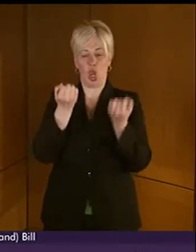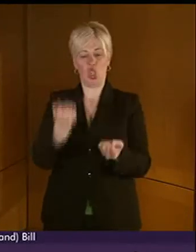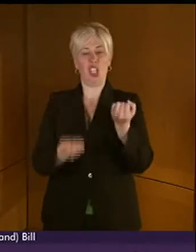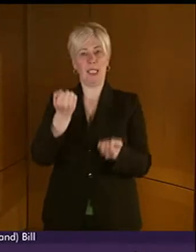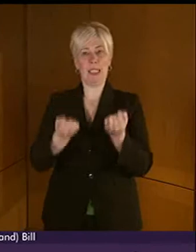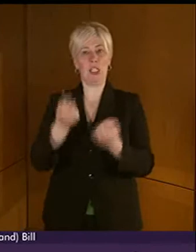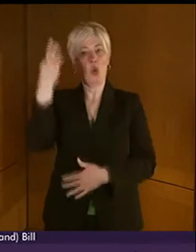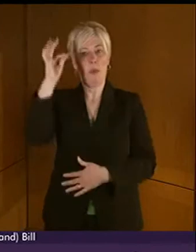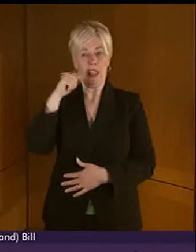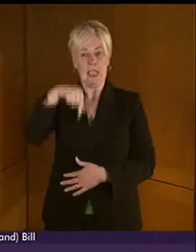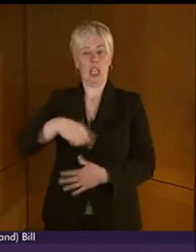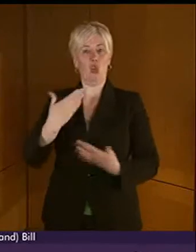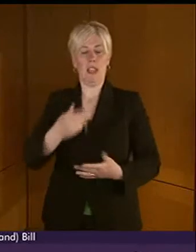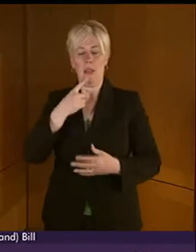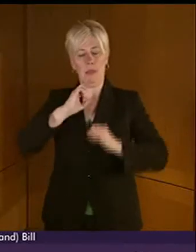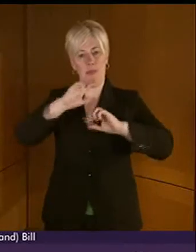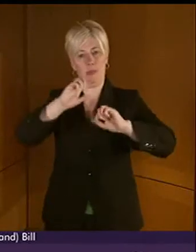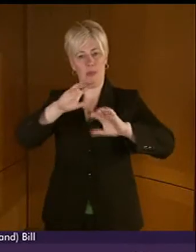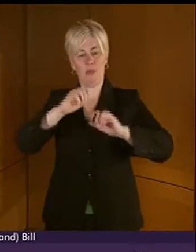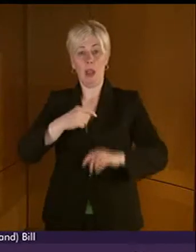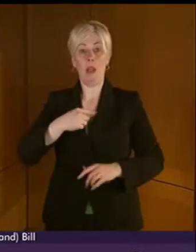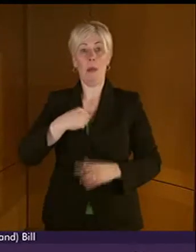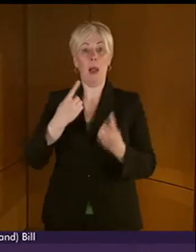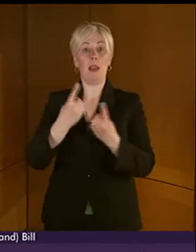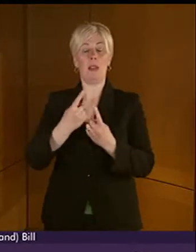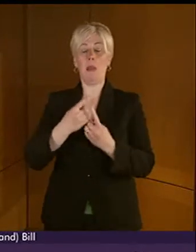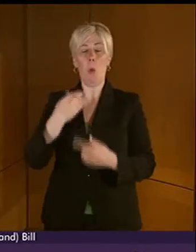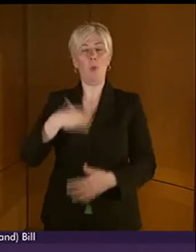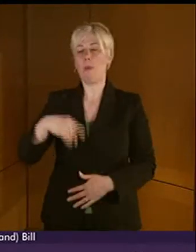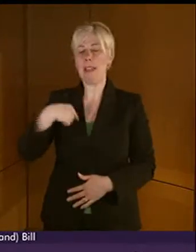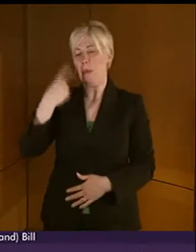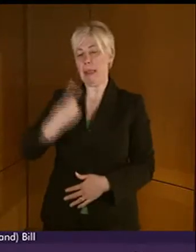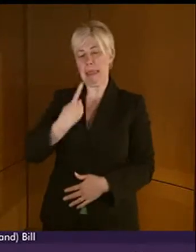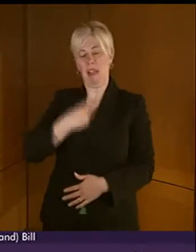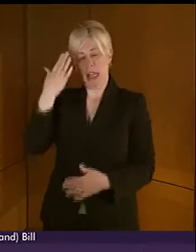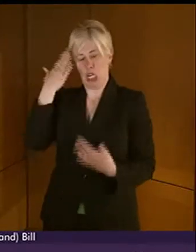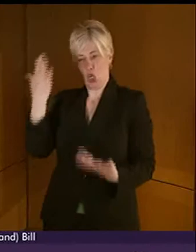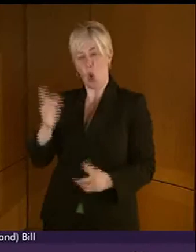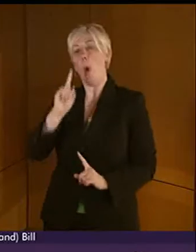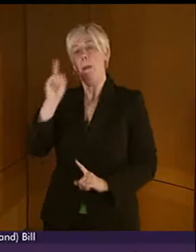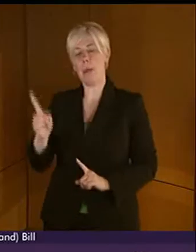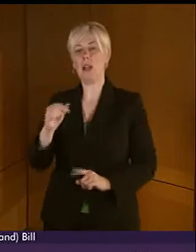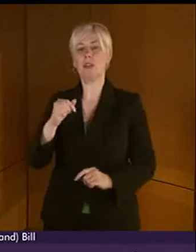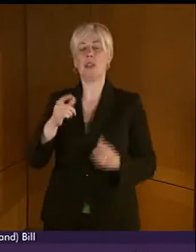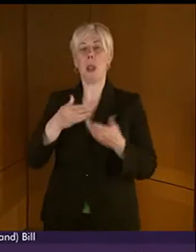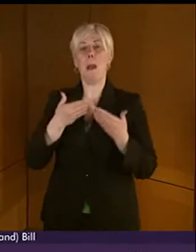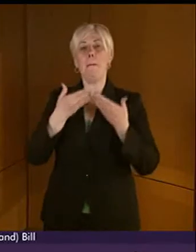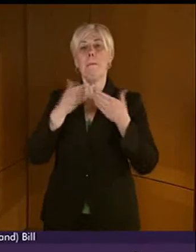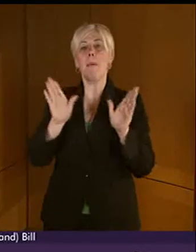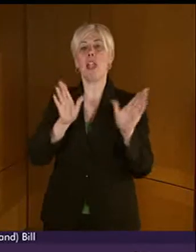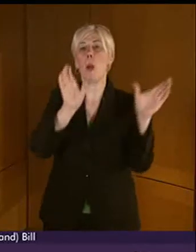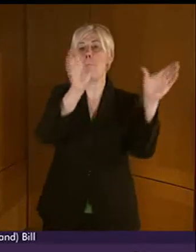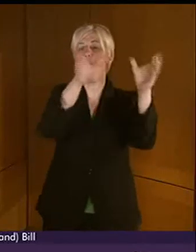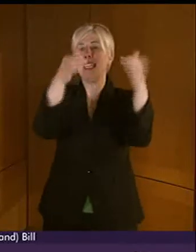very good point, I have to say I wasn't aware of, but others have mentioned it, by stating that public bodies in Scotland